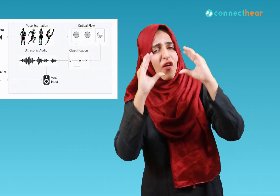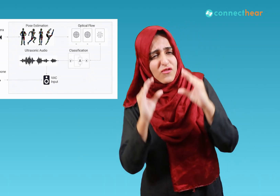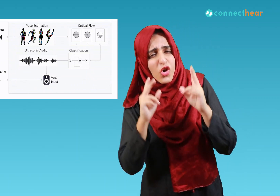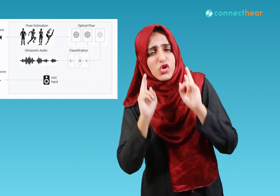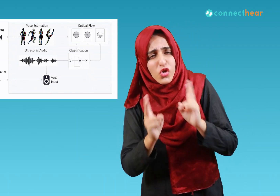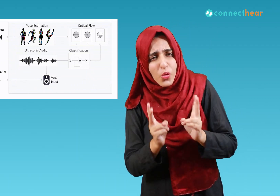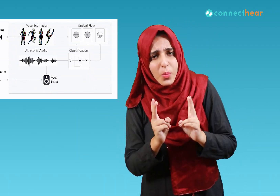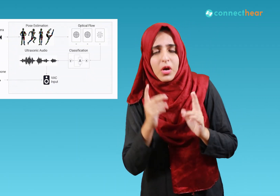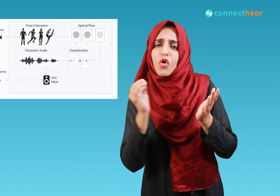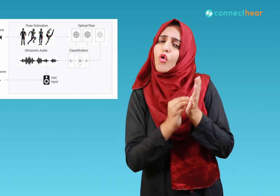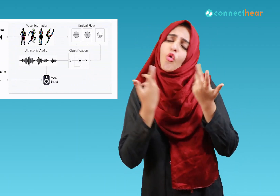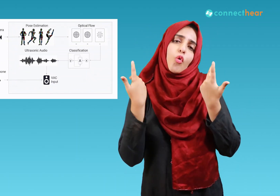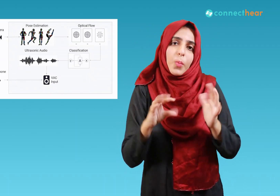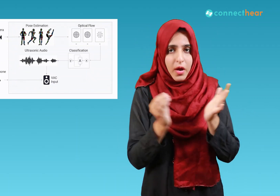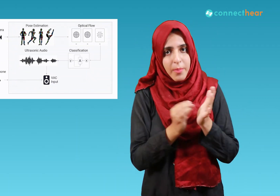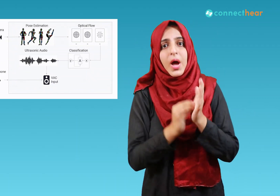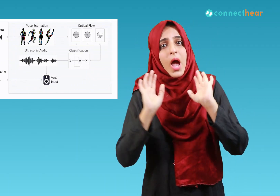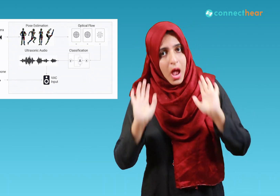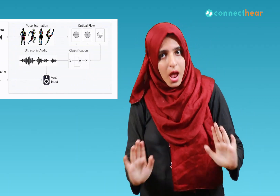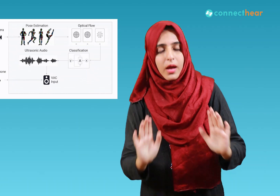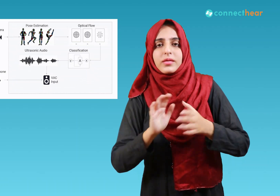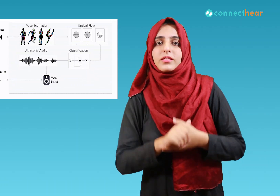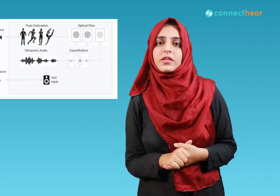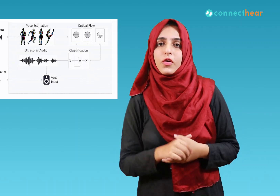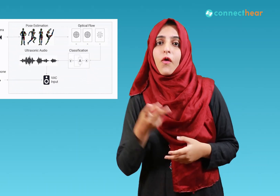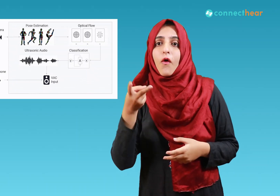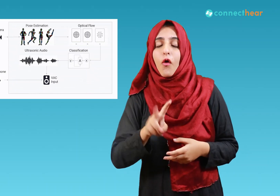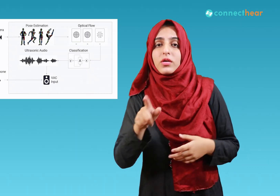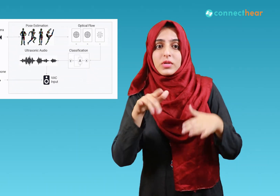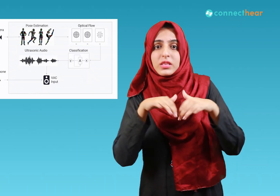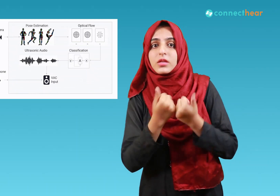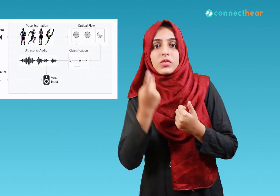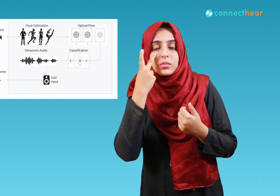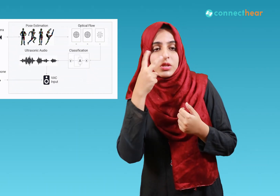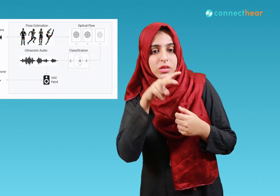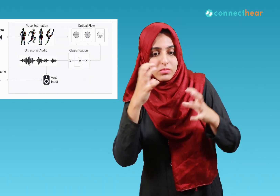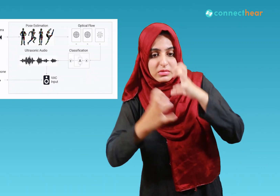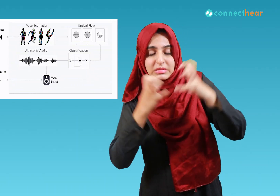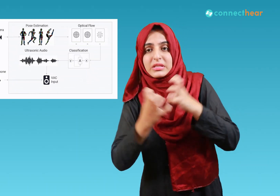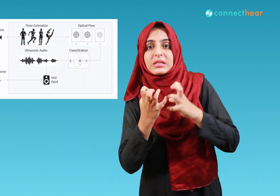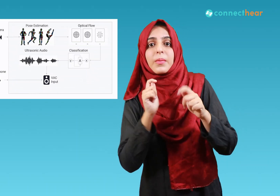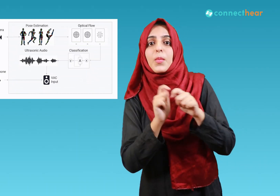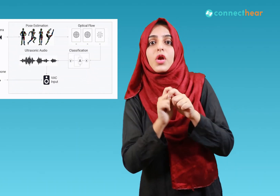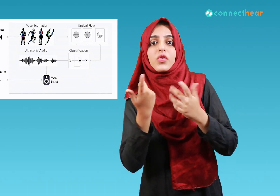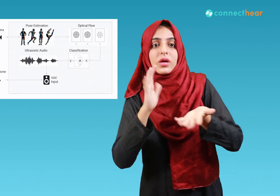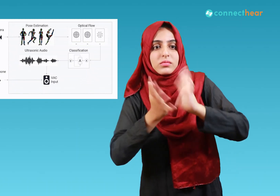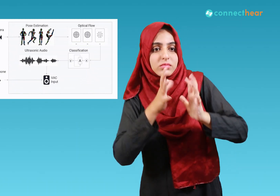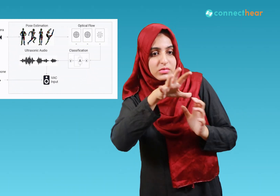benefit from this as well and how they have designed a mechanism to simulate the signing user as the active user